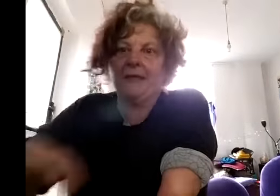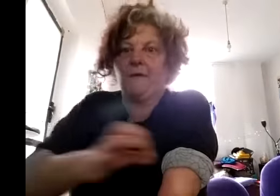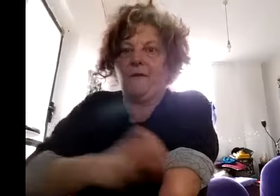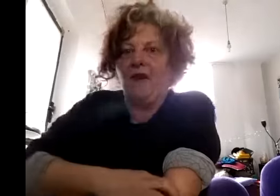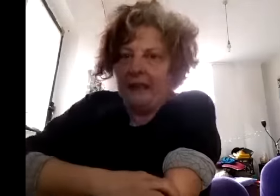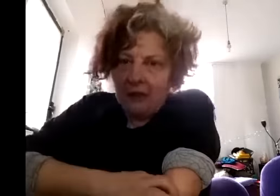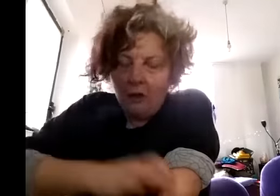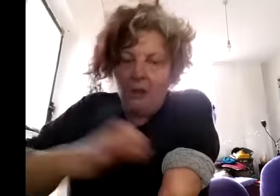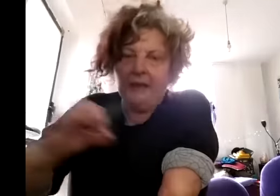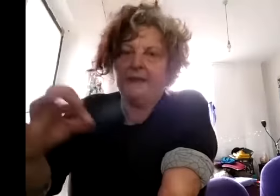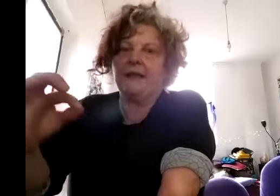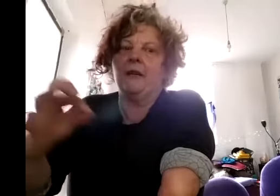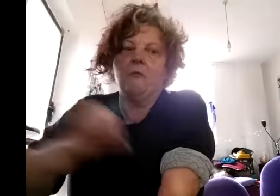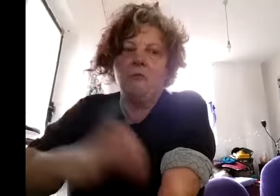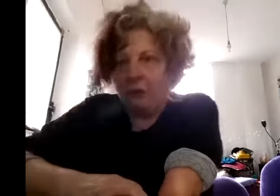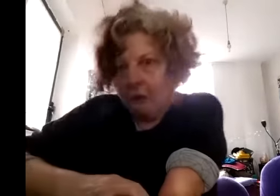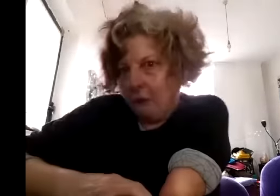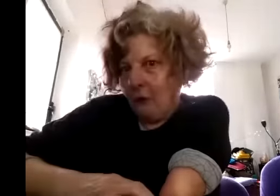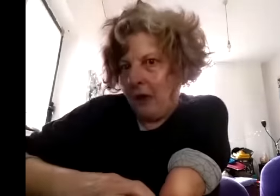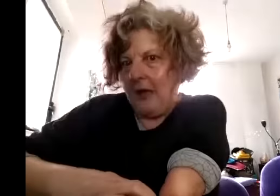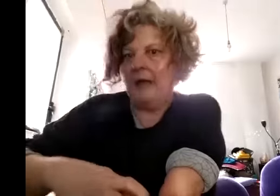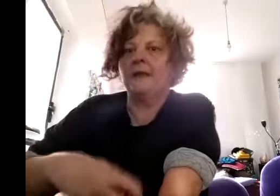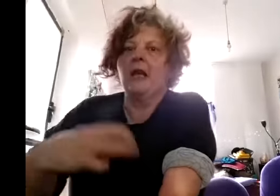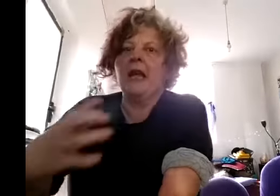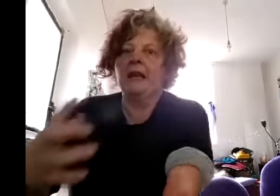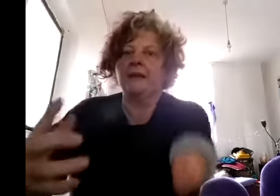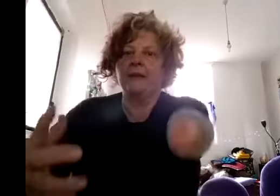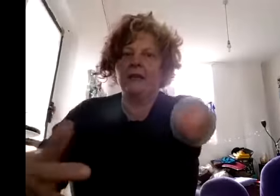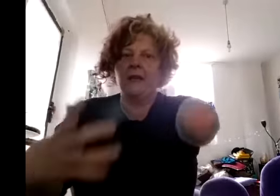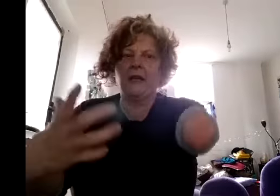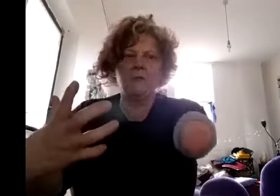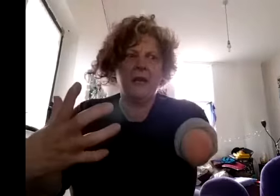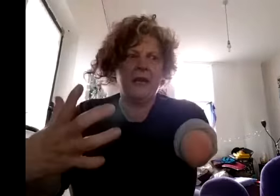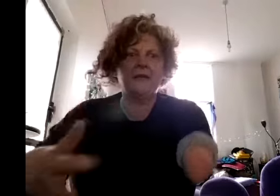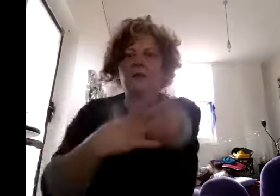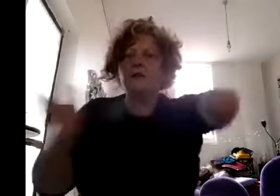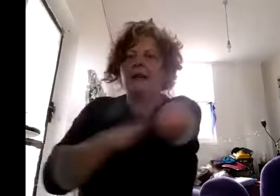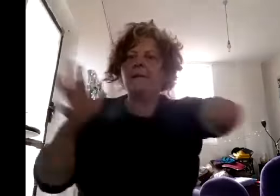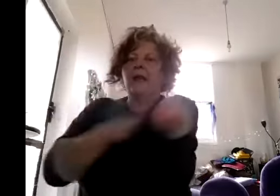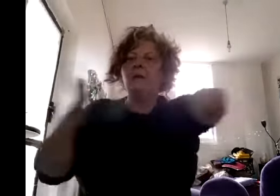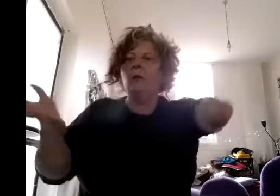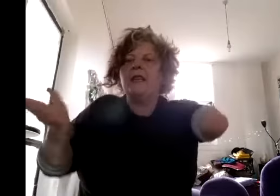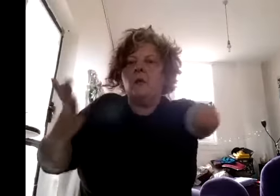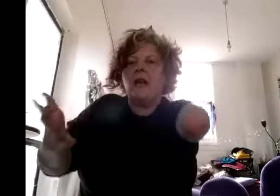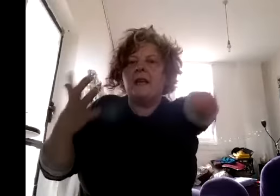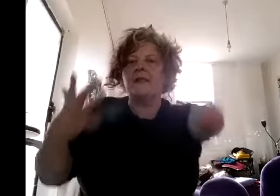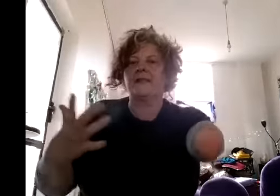funny it's an emotional drawcard and it's something that can be it's sort of like if we go out on stage